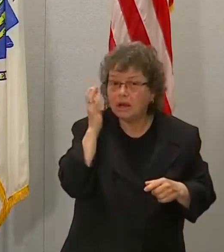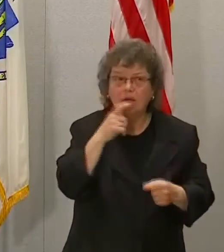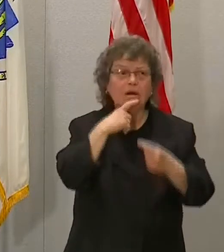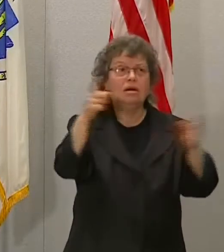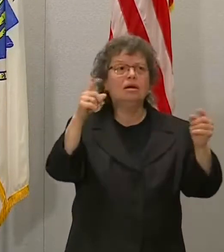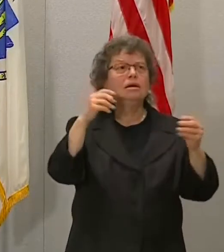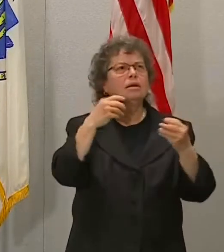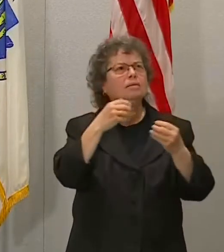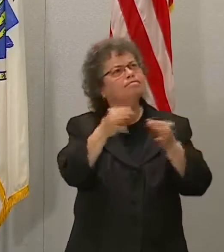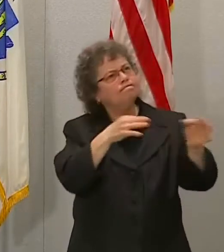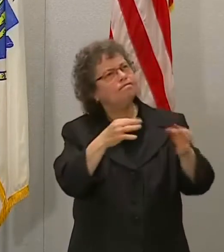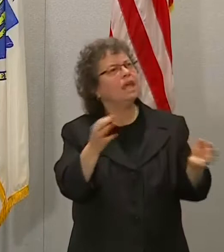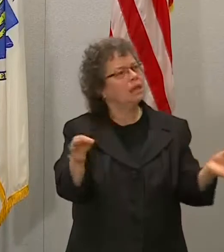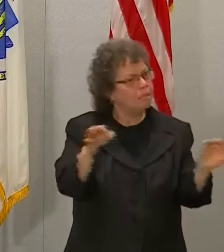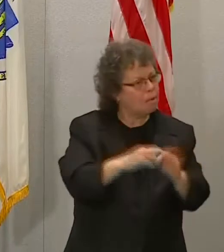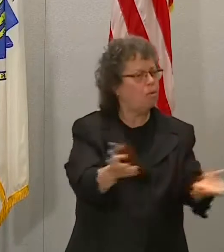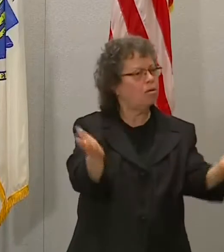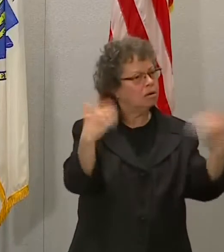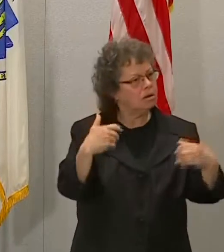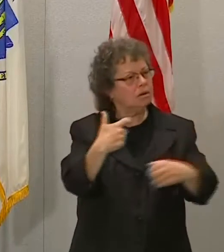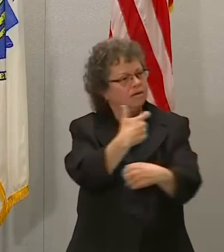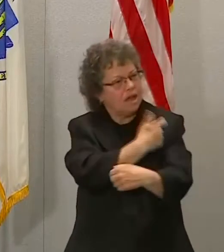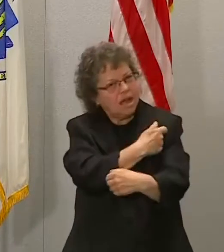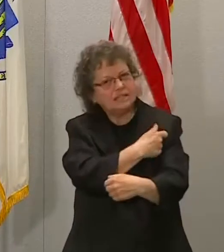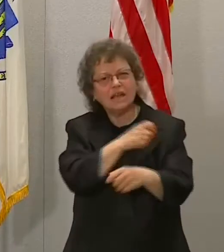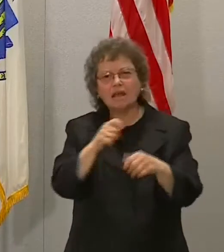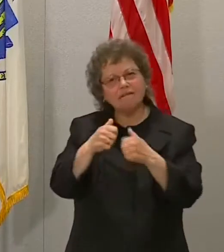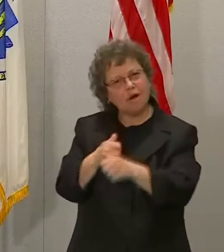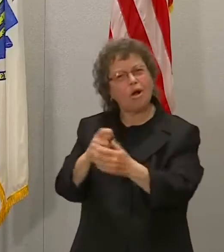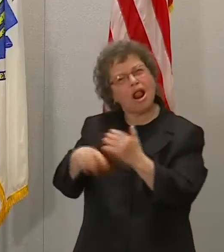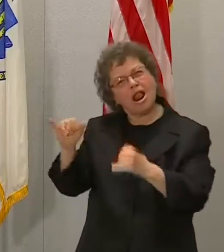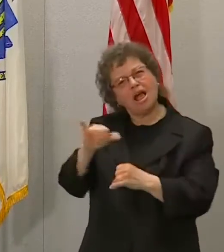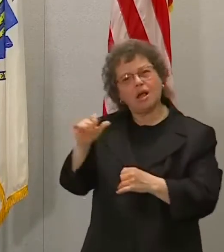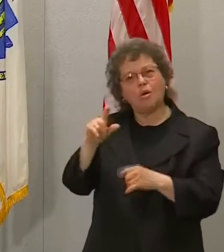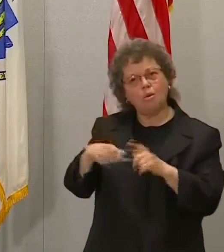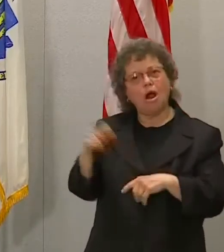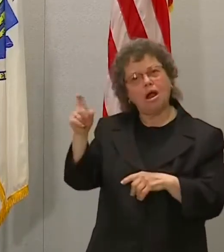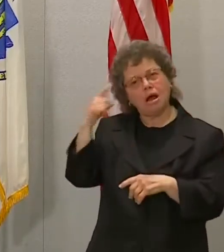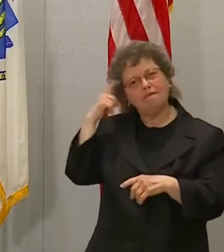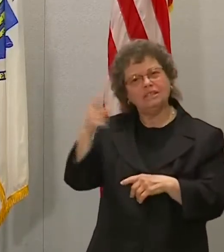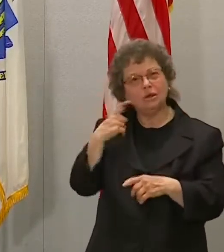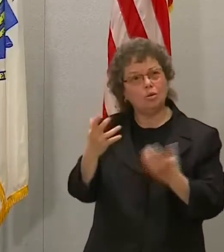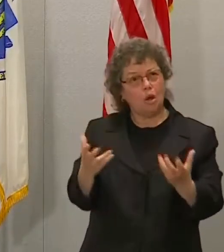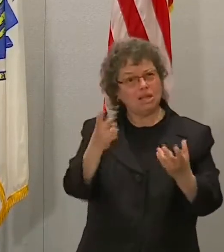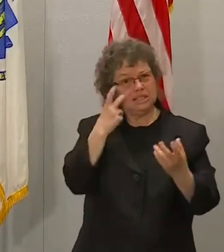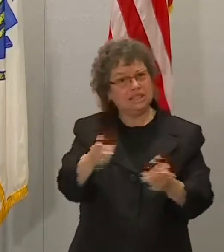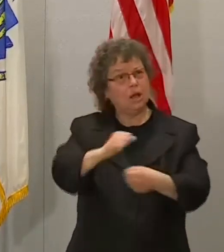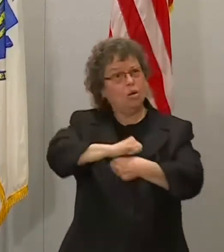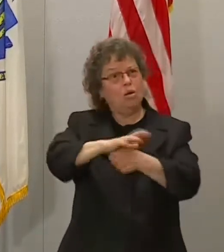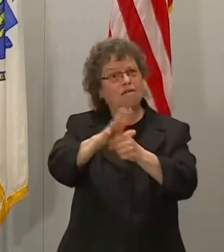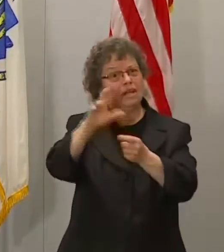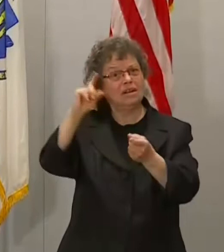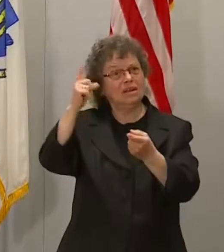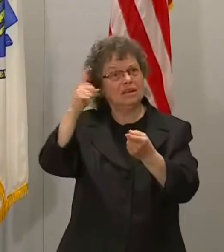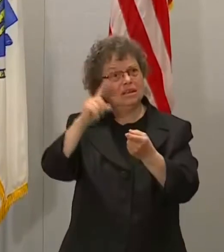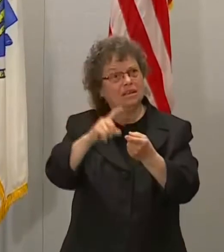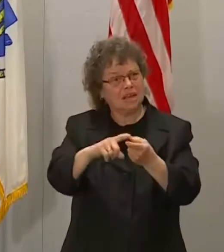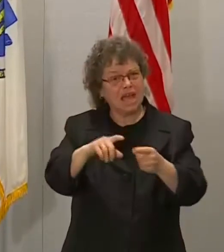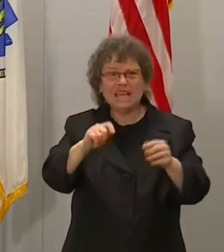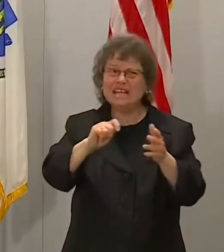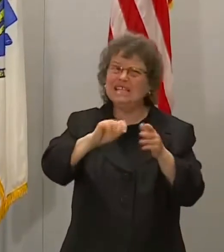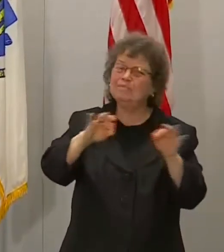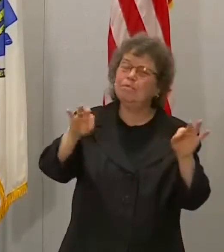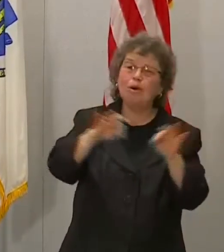vaccinated. As the governor said, it is the key to getting out of this situation. So we encourage all of our fans all